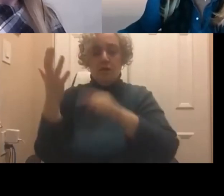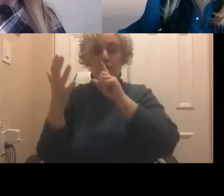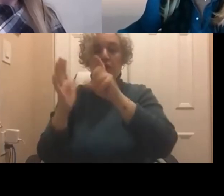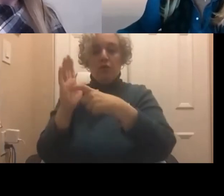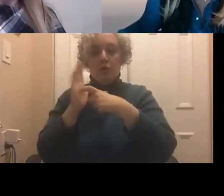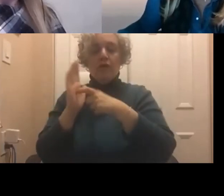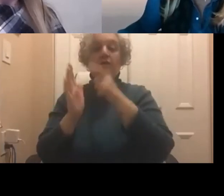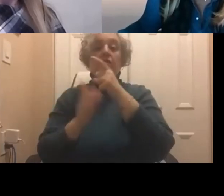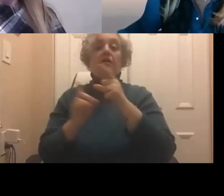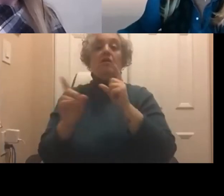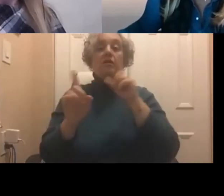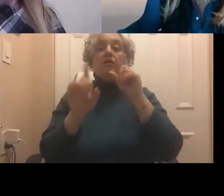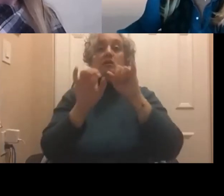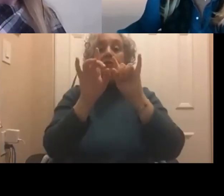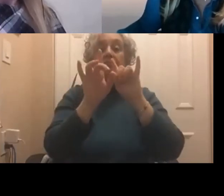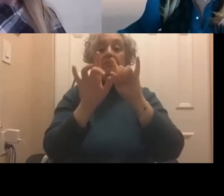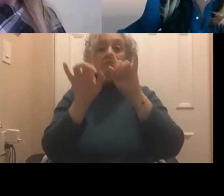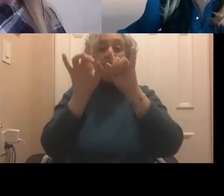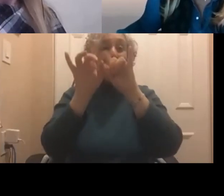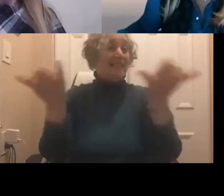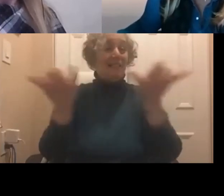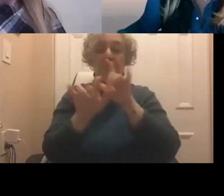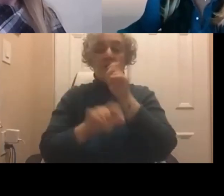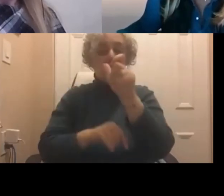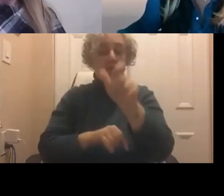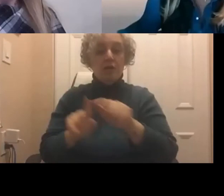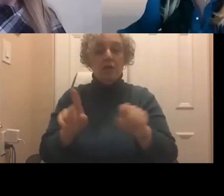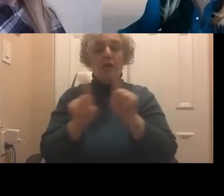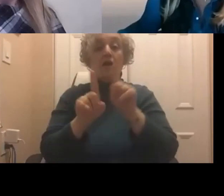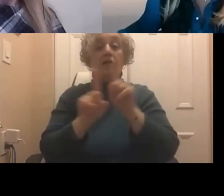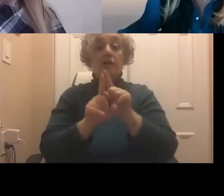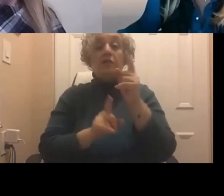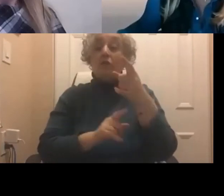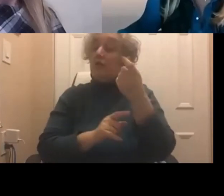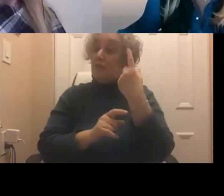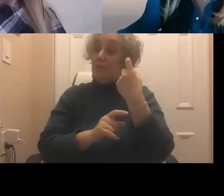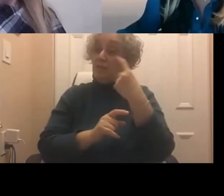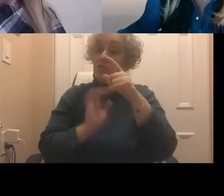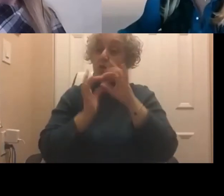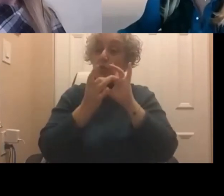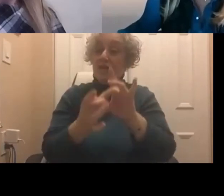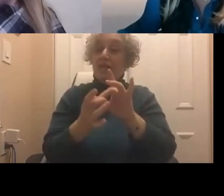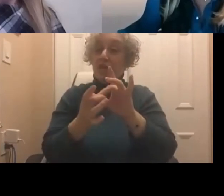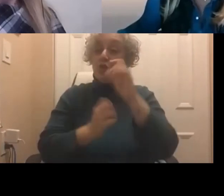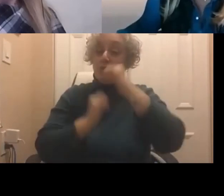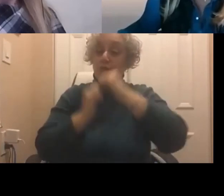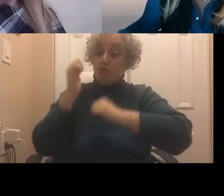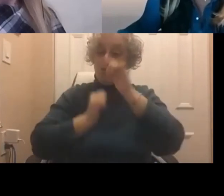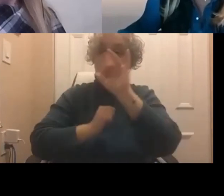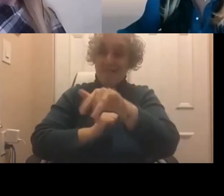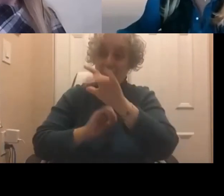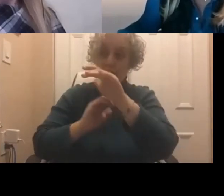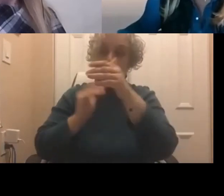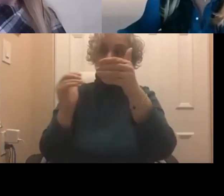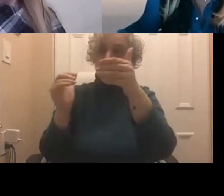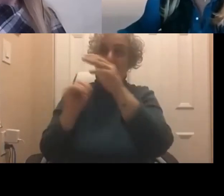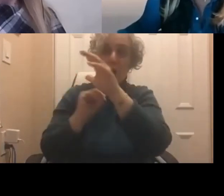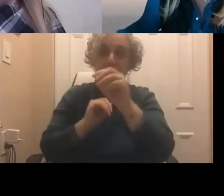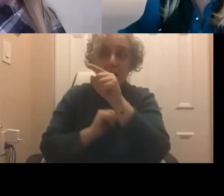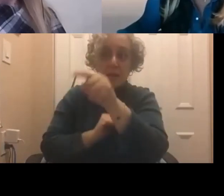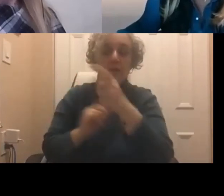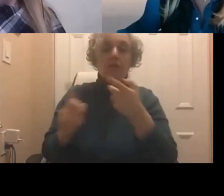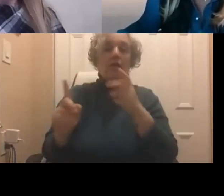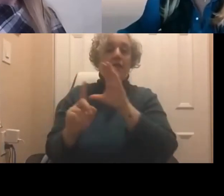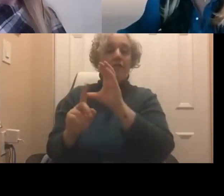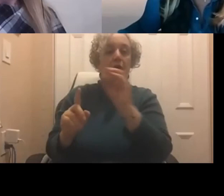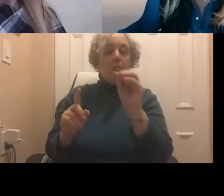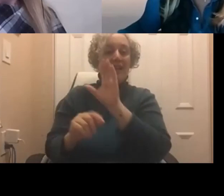organization at a time based on the infrastructure of that organization. So I think the